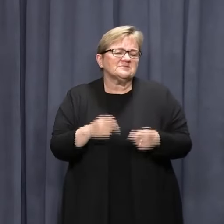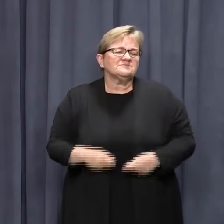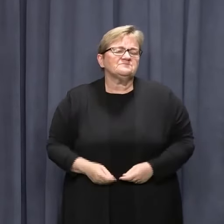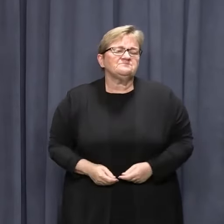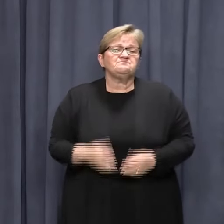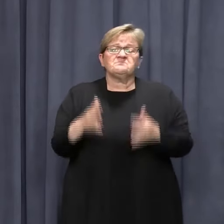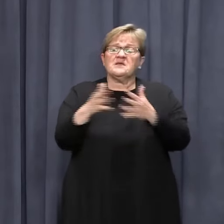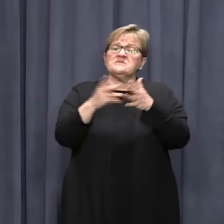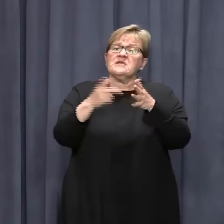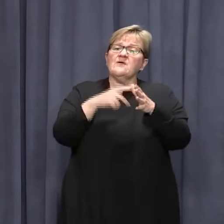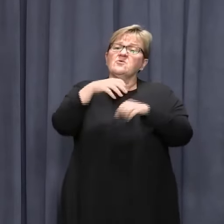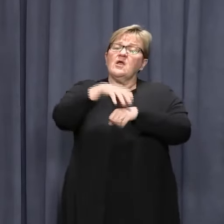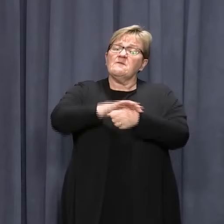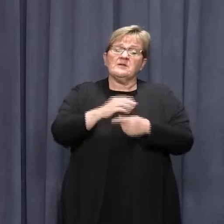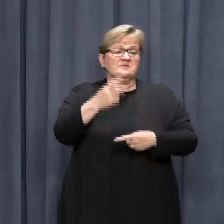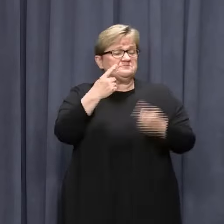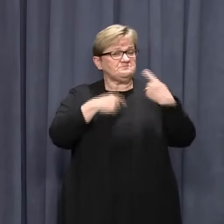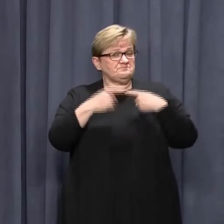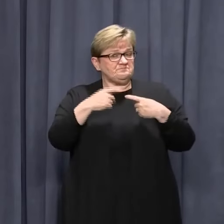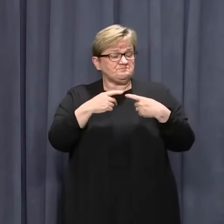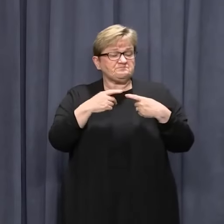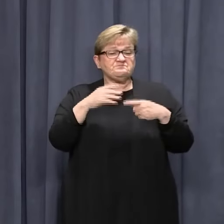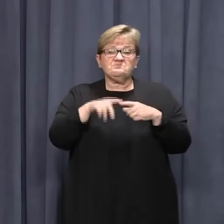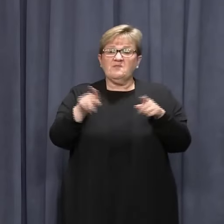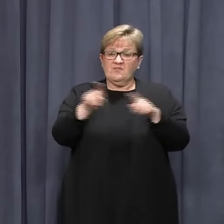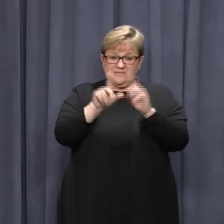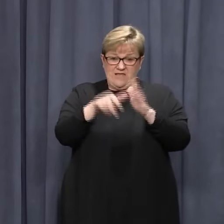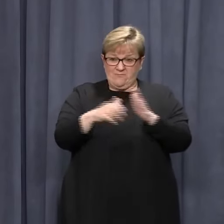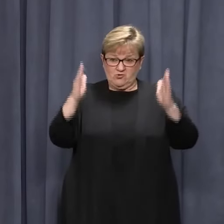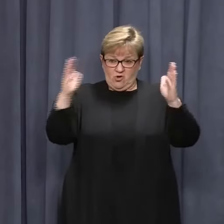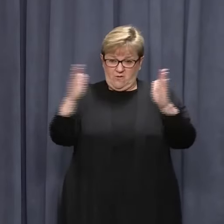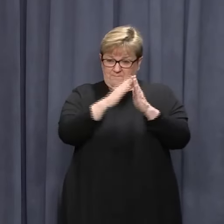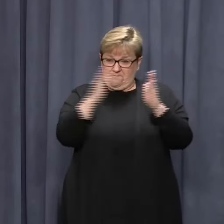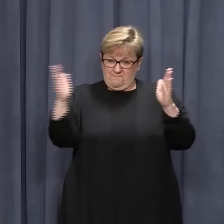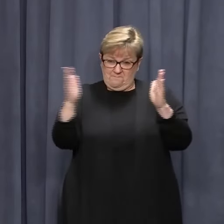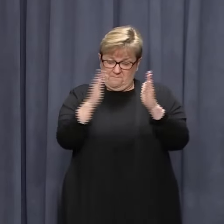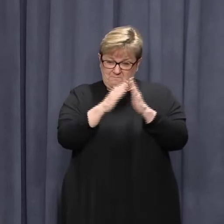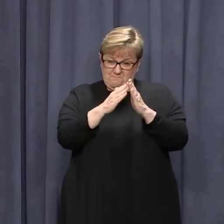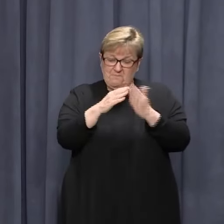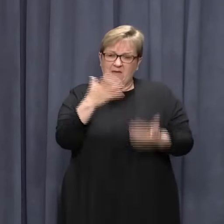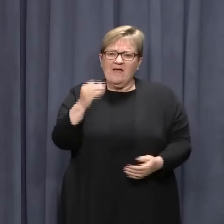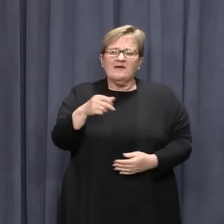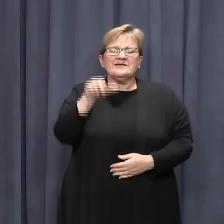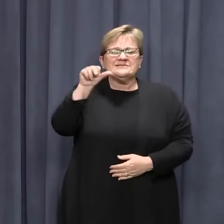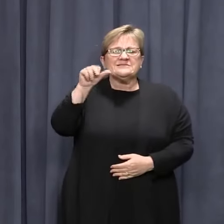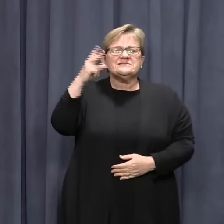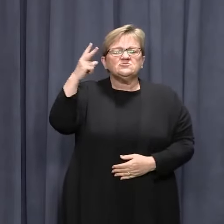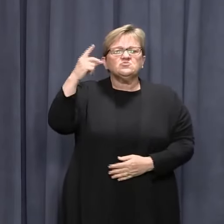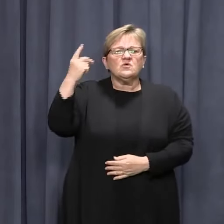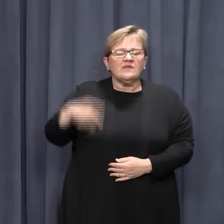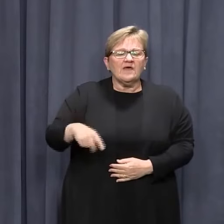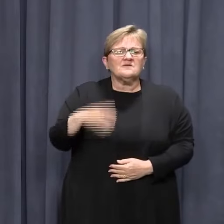WA Police also advise that over the same period they have conducted 62